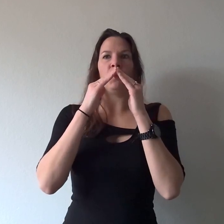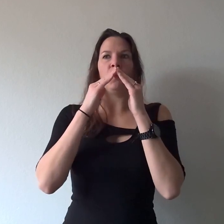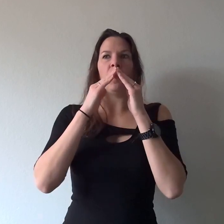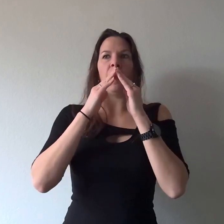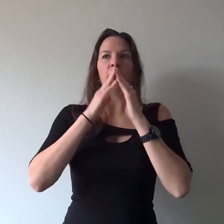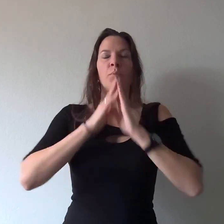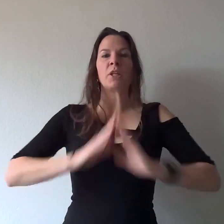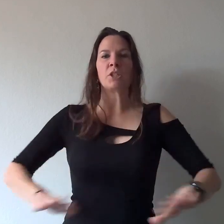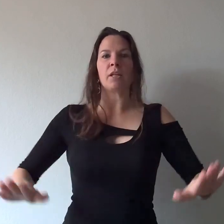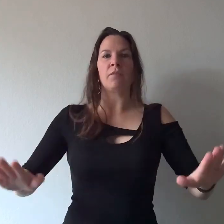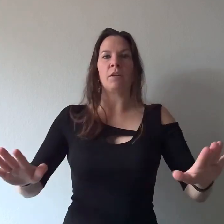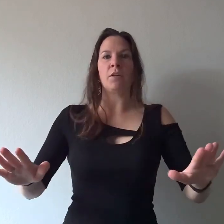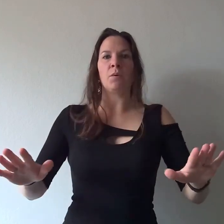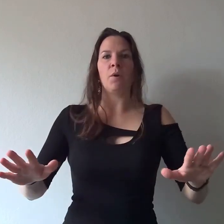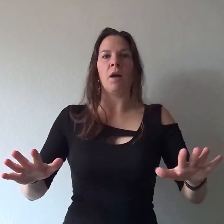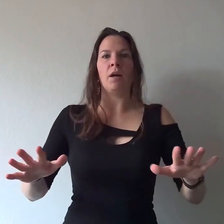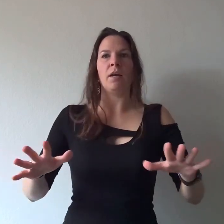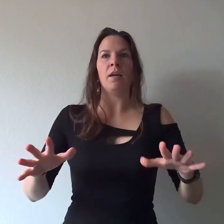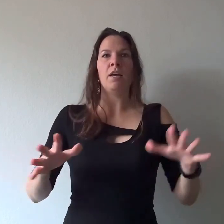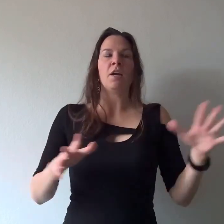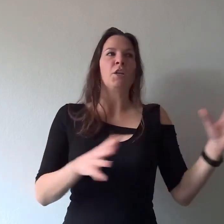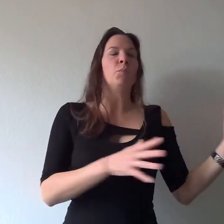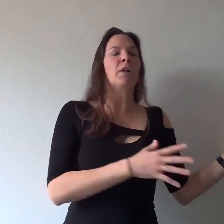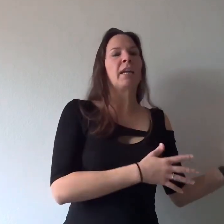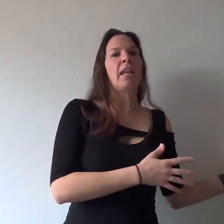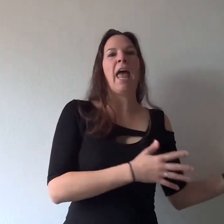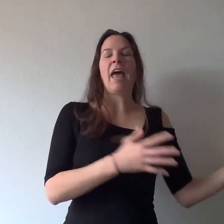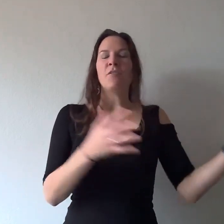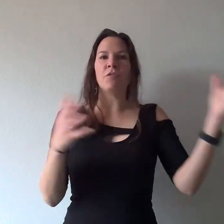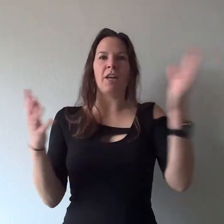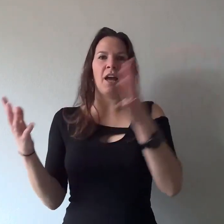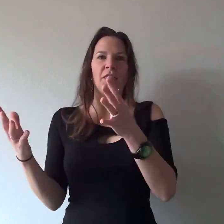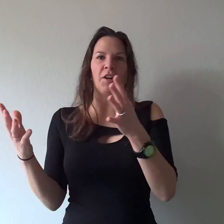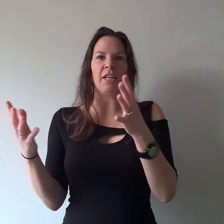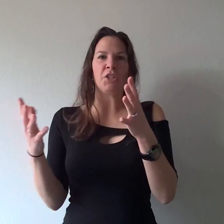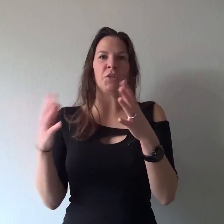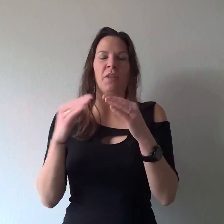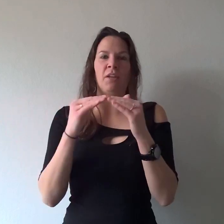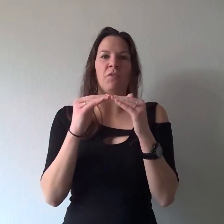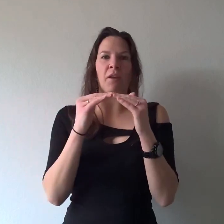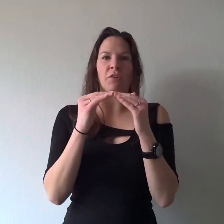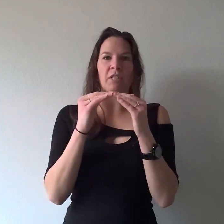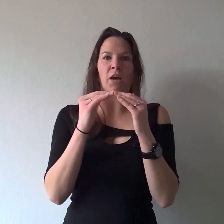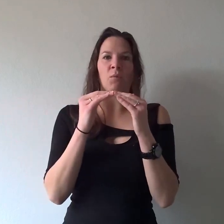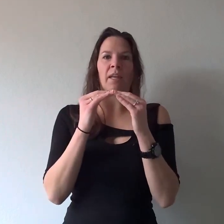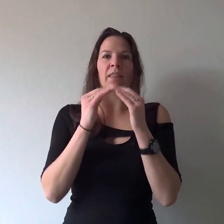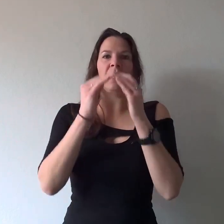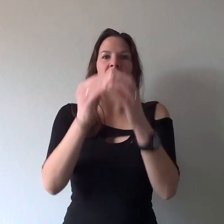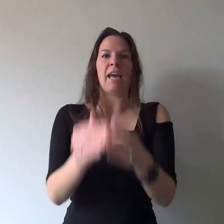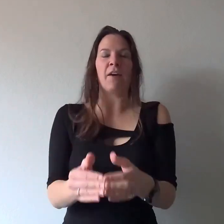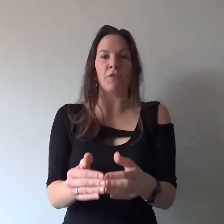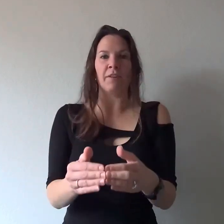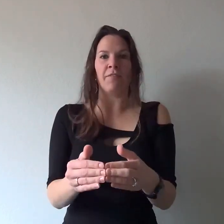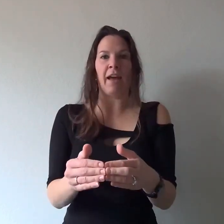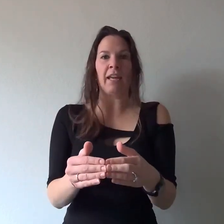have brushed stuff under the rug you bring in every other issue that you've never dealt with into every fight